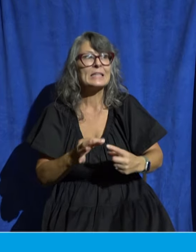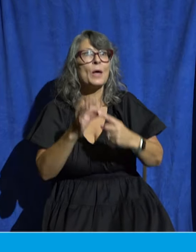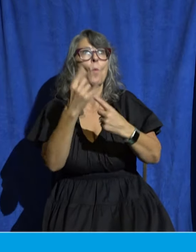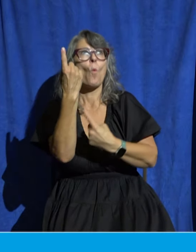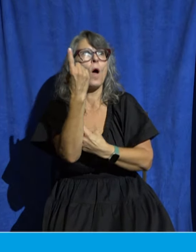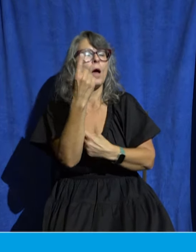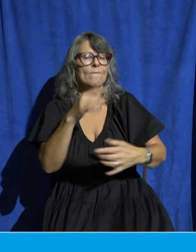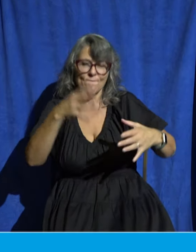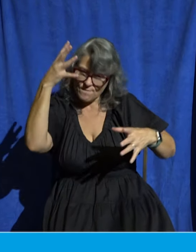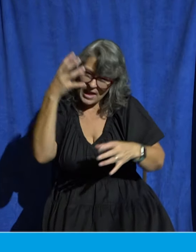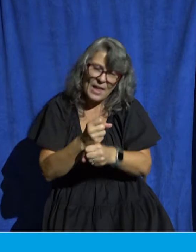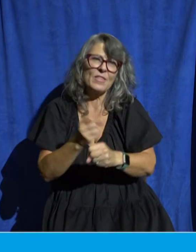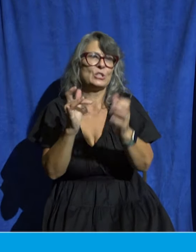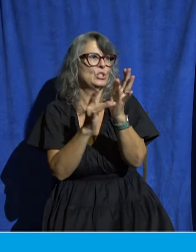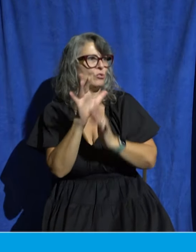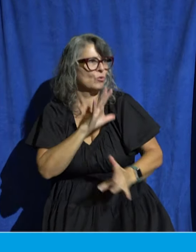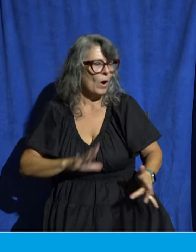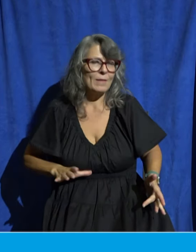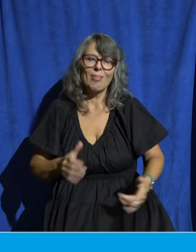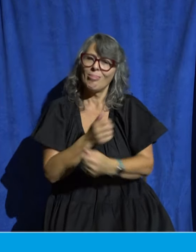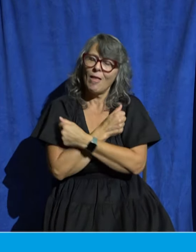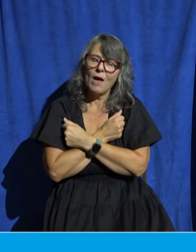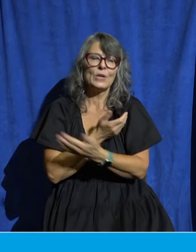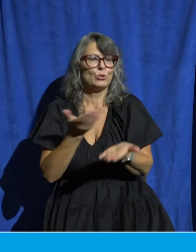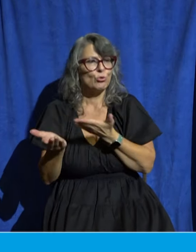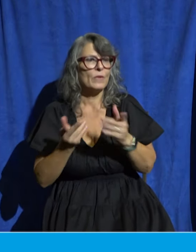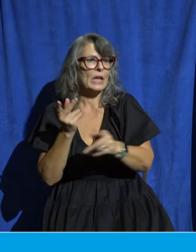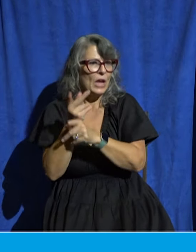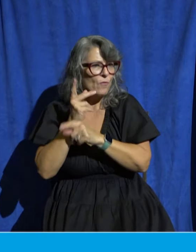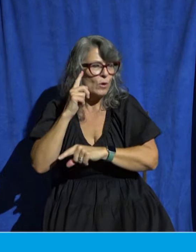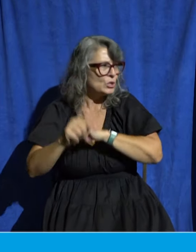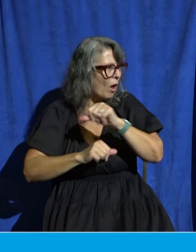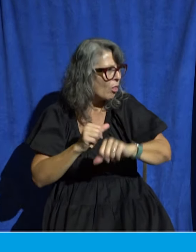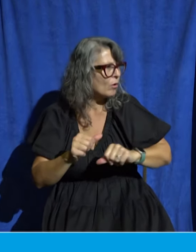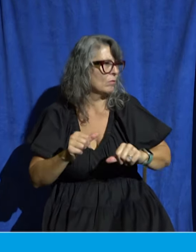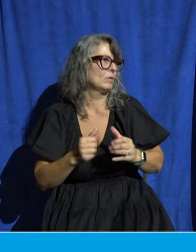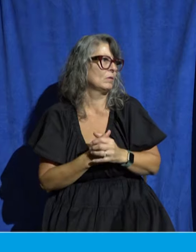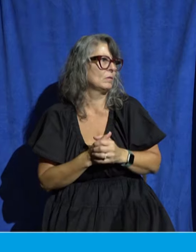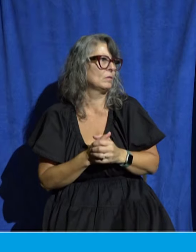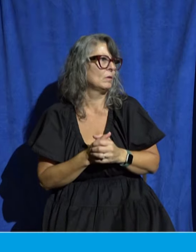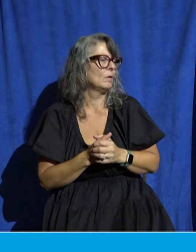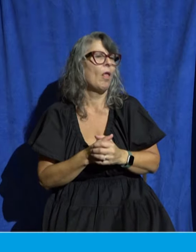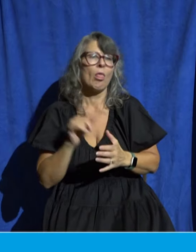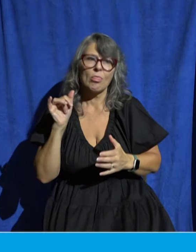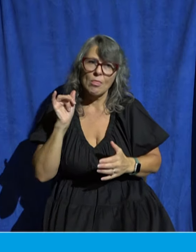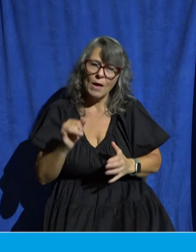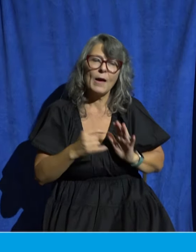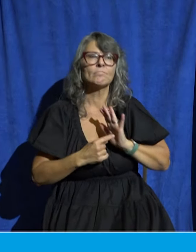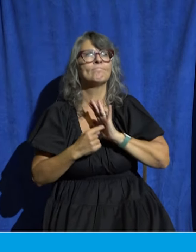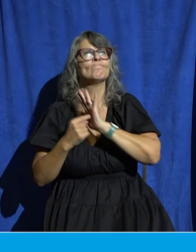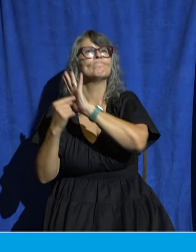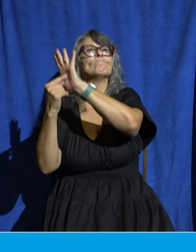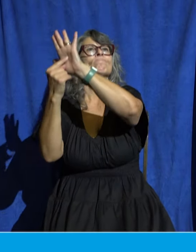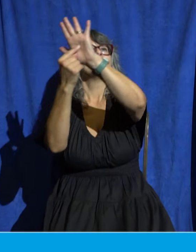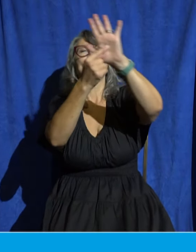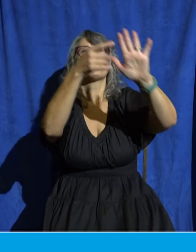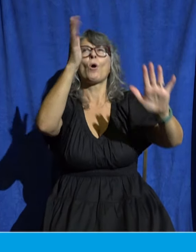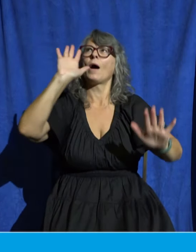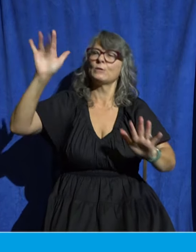serving and caring for each other in this way it puts the glory of God on display to them and invites